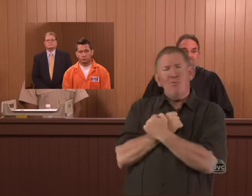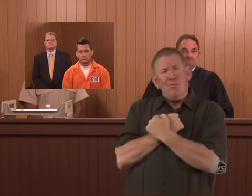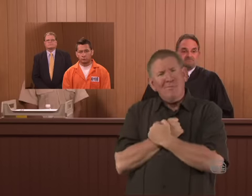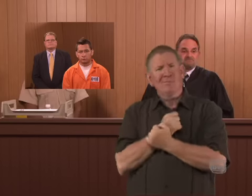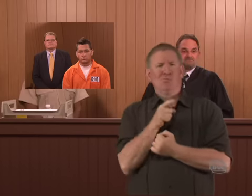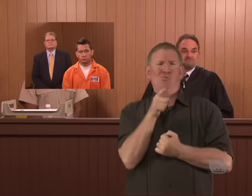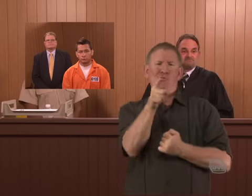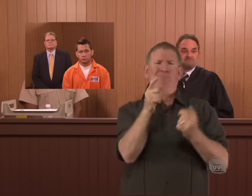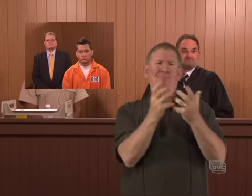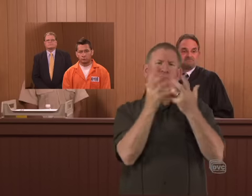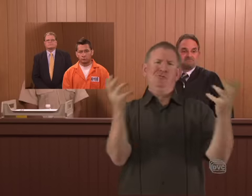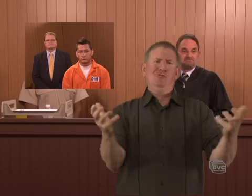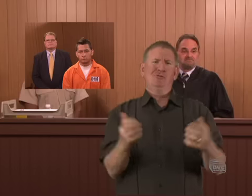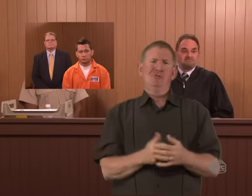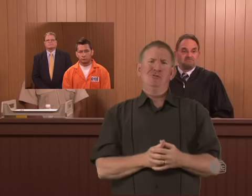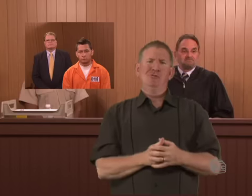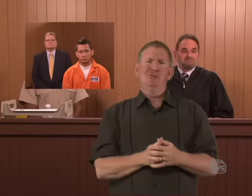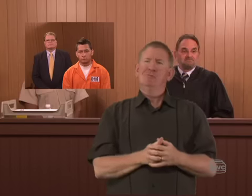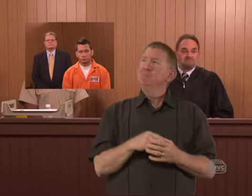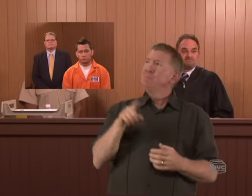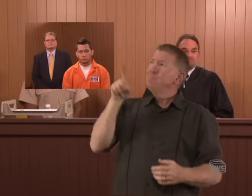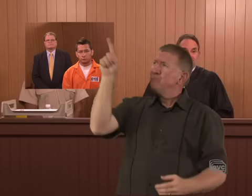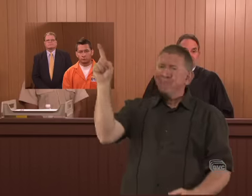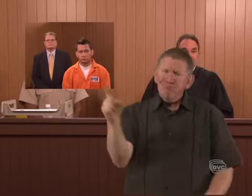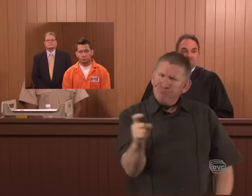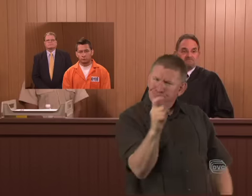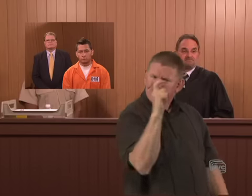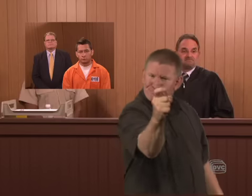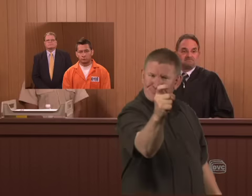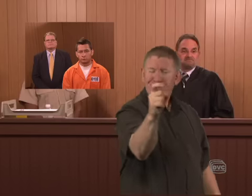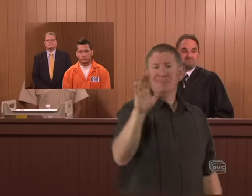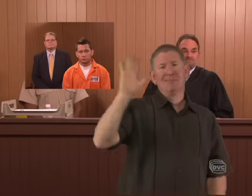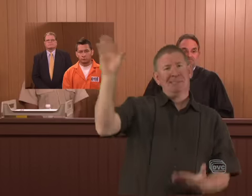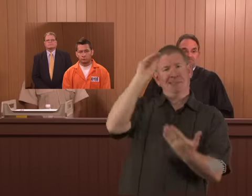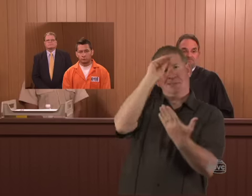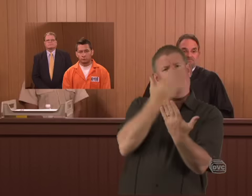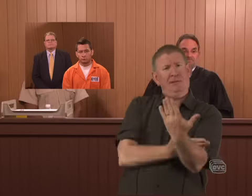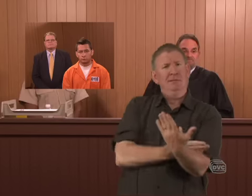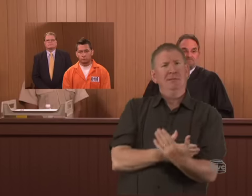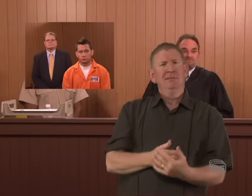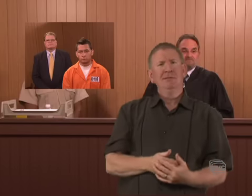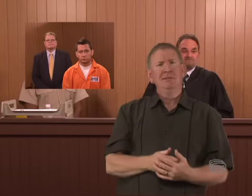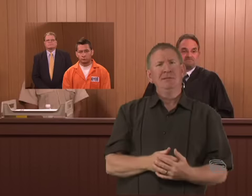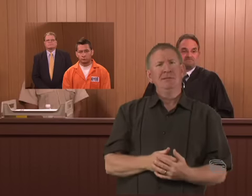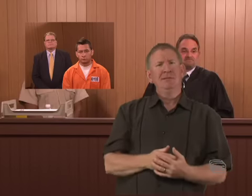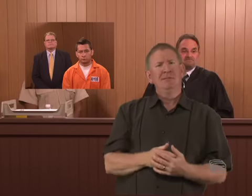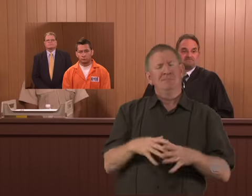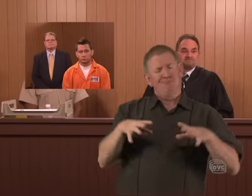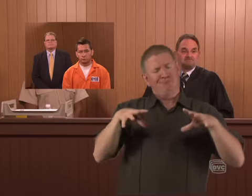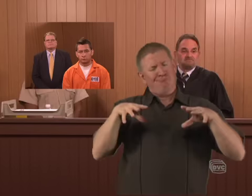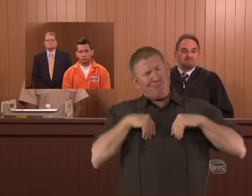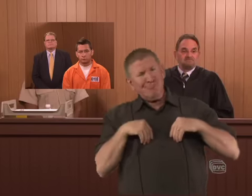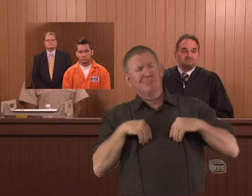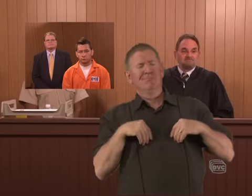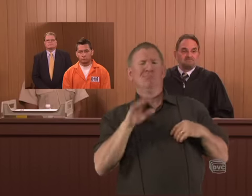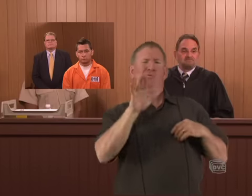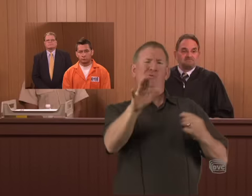God loves you so much. He gave his son so he would accept